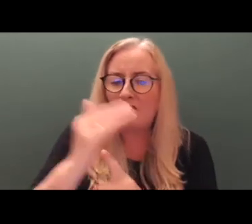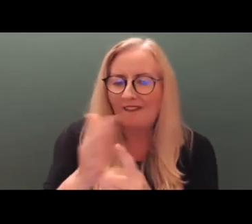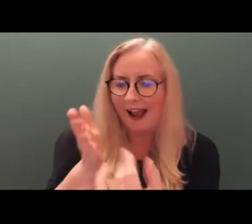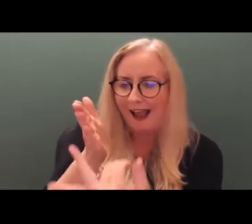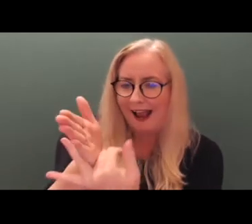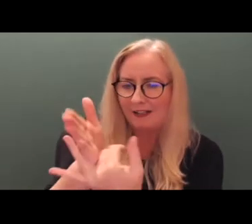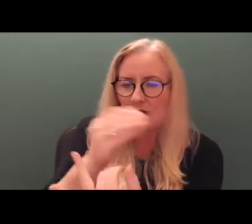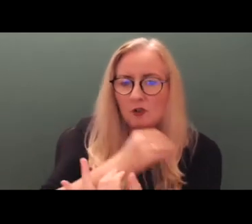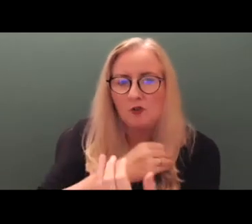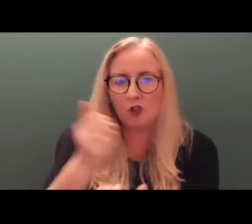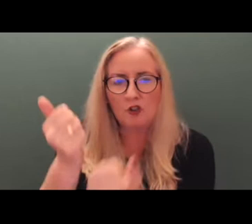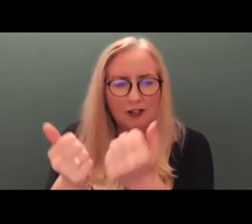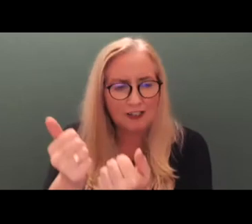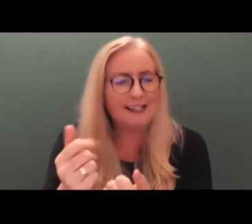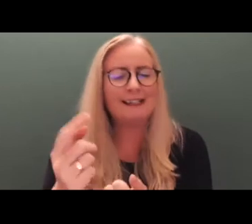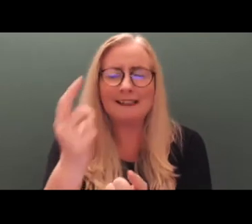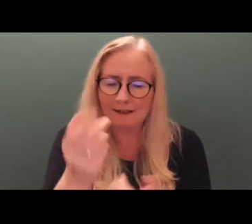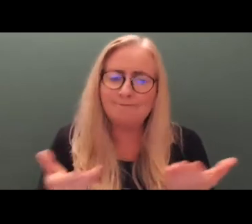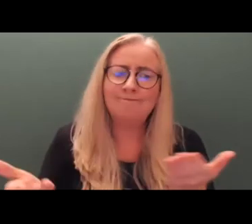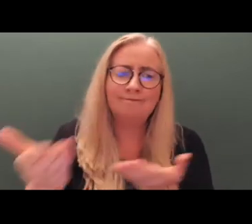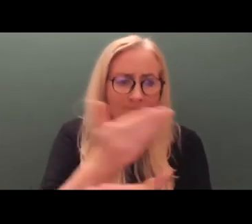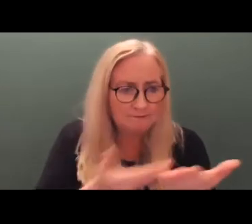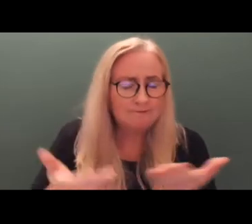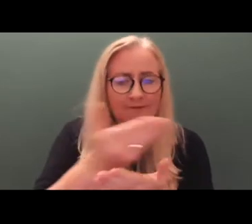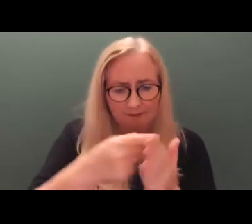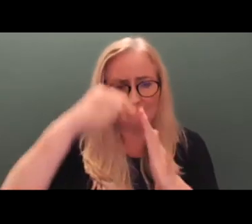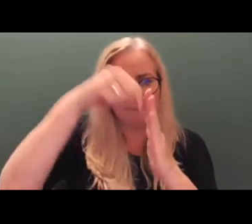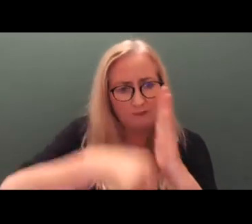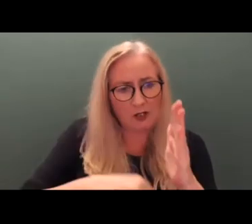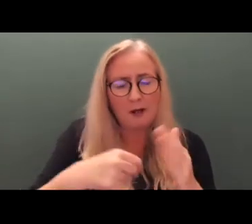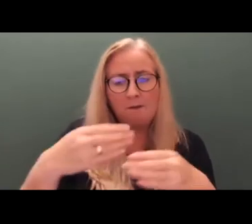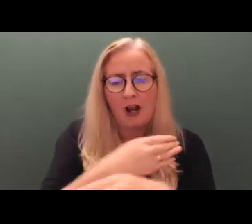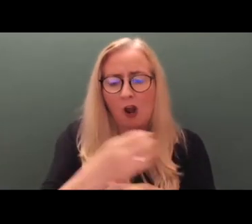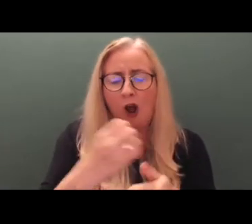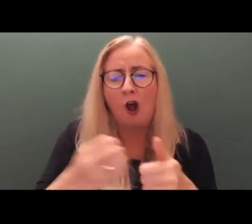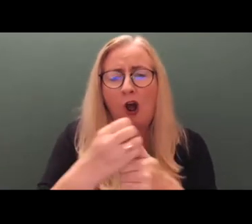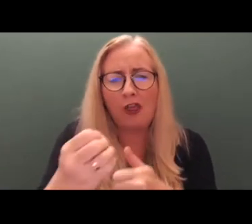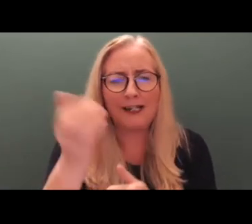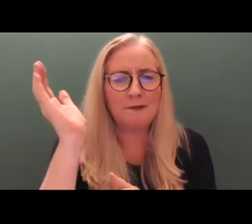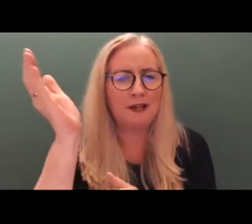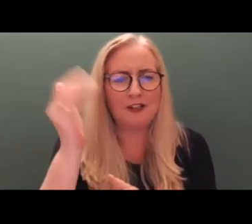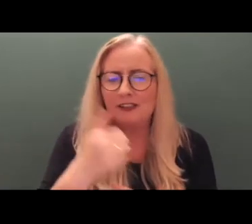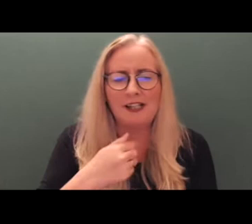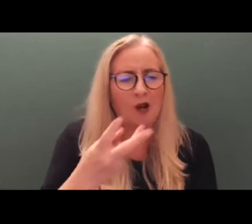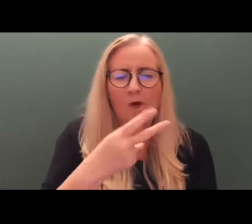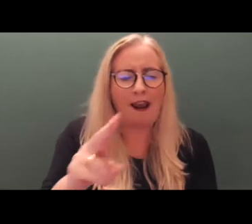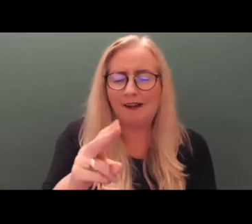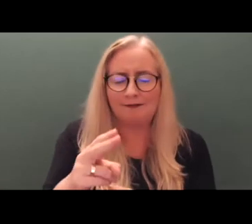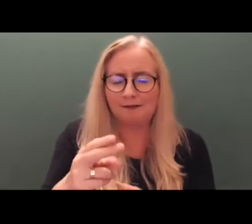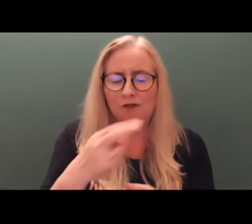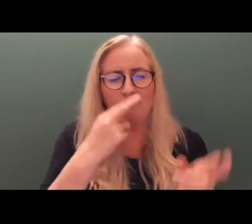has been discussed at length by previous speakers, so I don't intend to rehearse its high points.